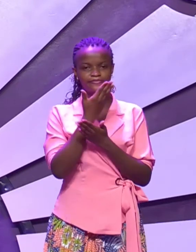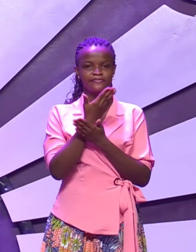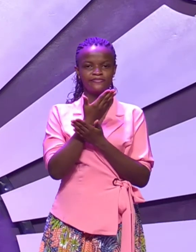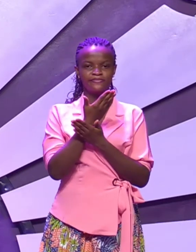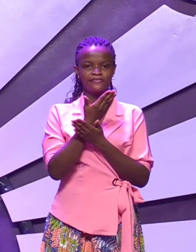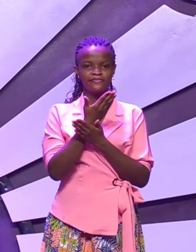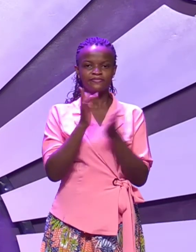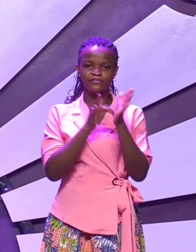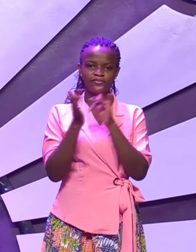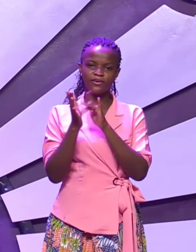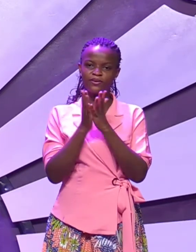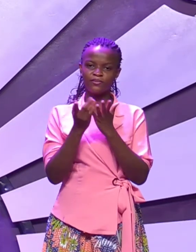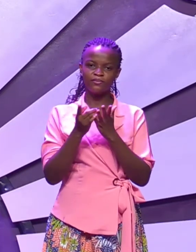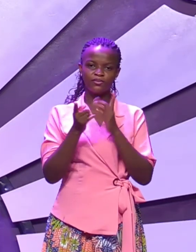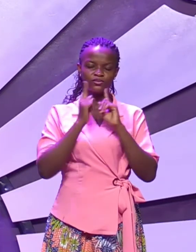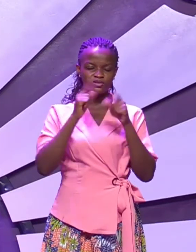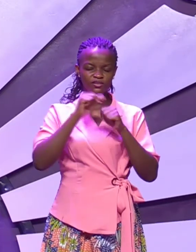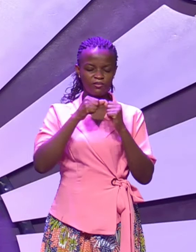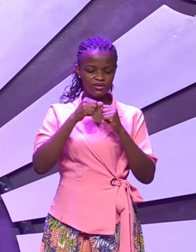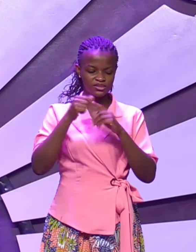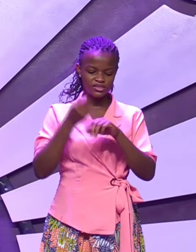the bible speaks of a thorn